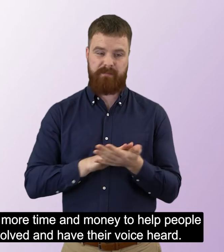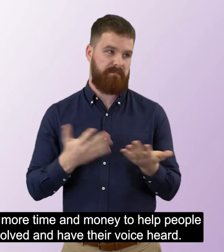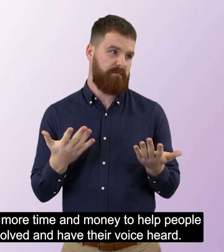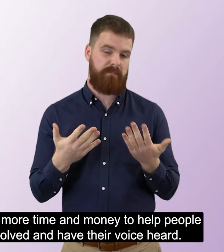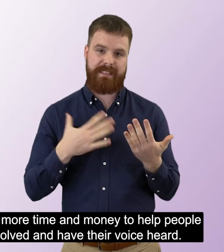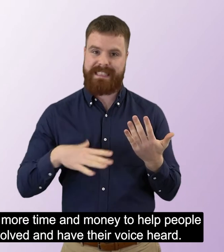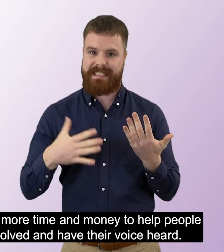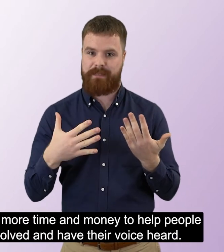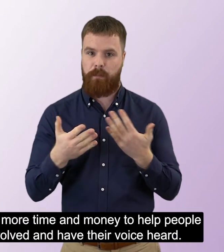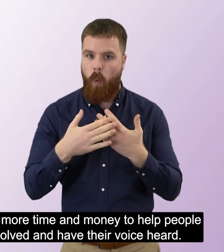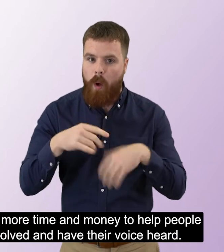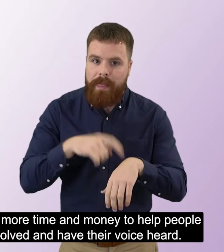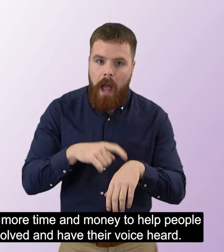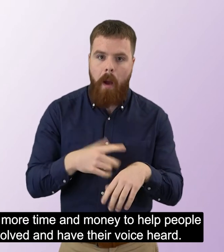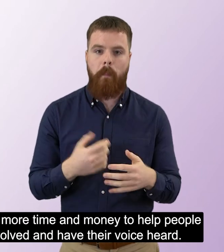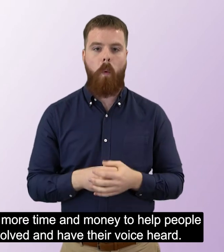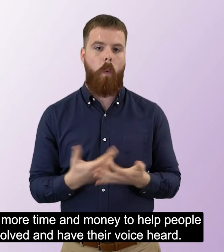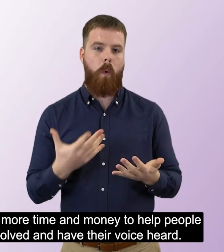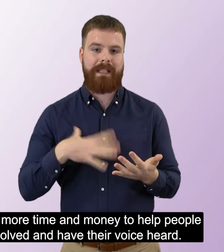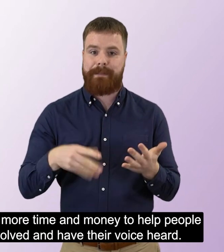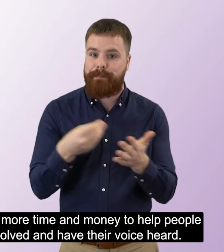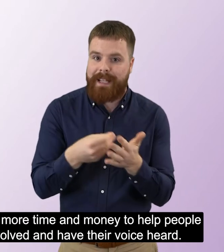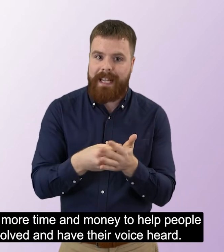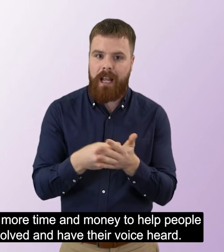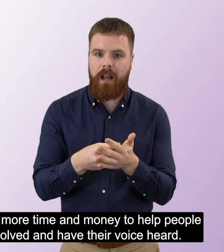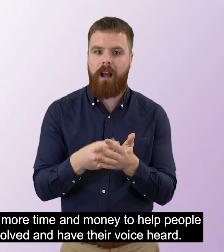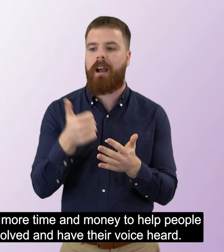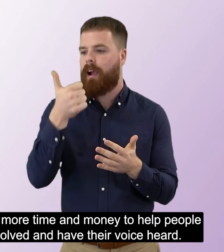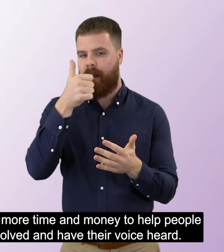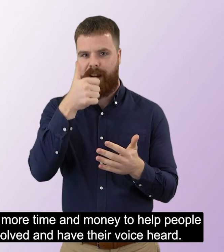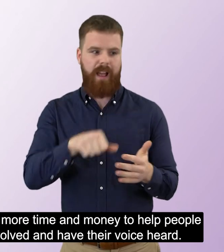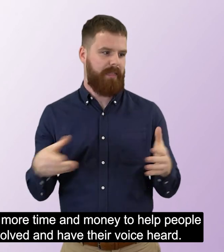This means more time and money to help people to be involved and have their voice heard.